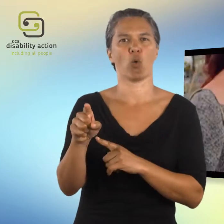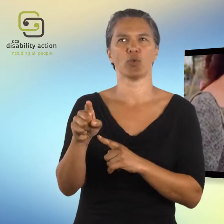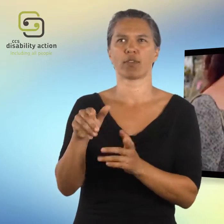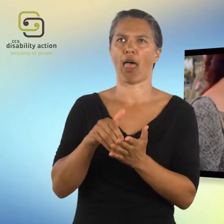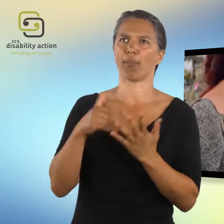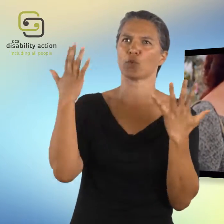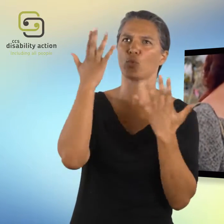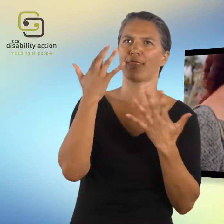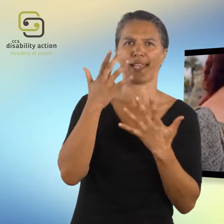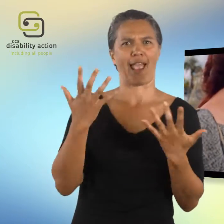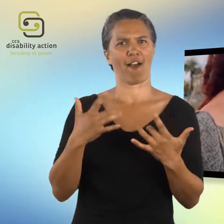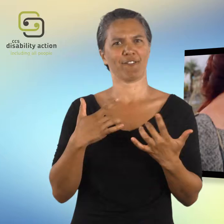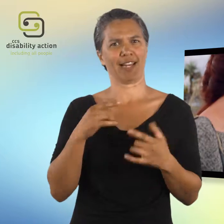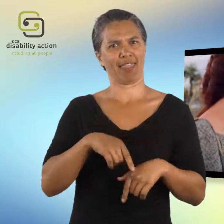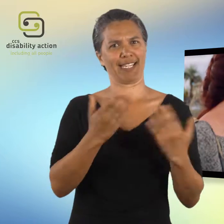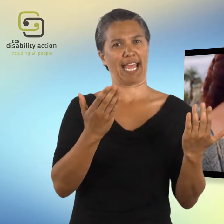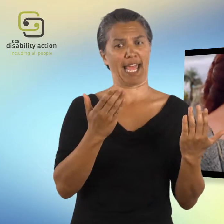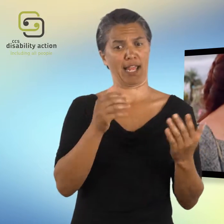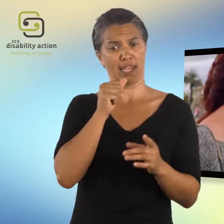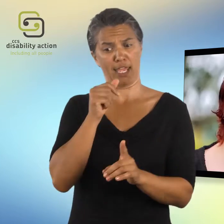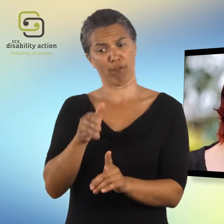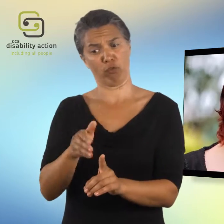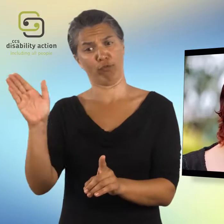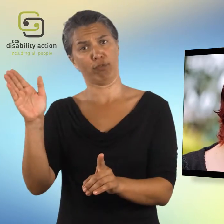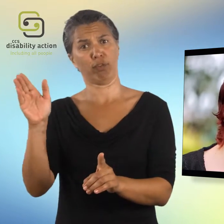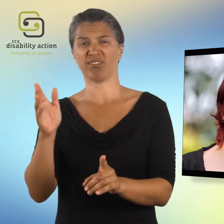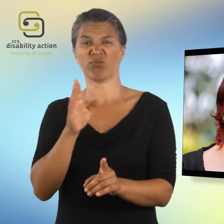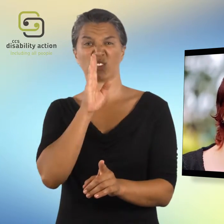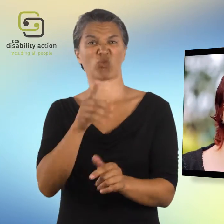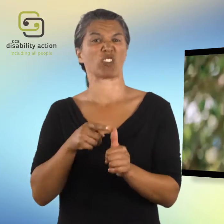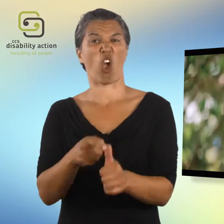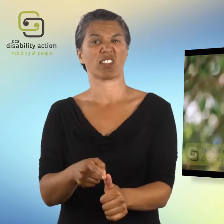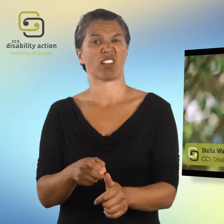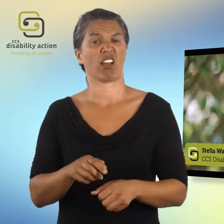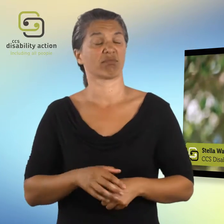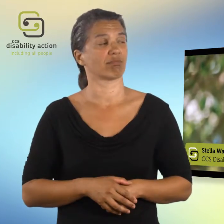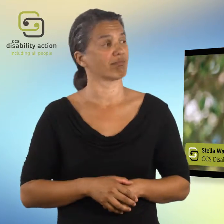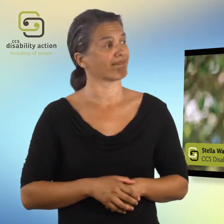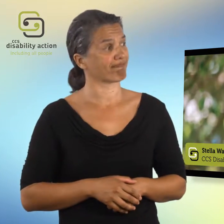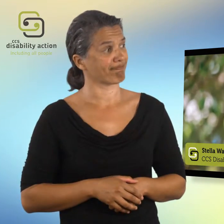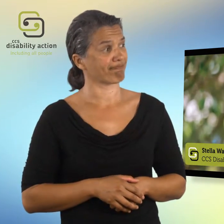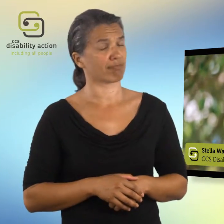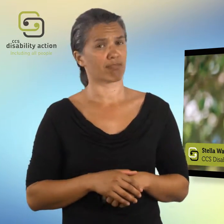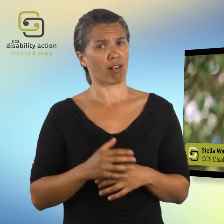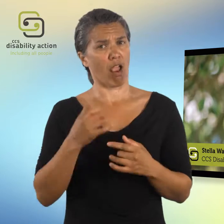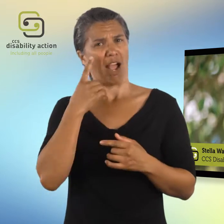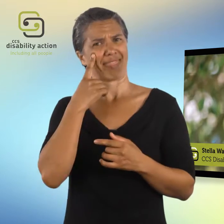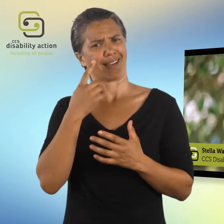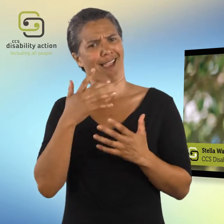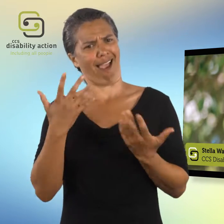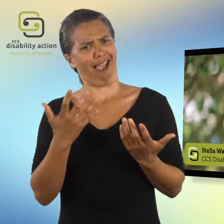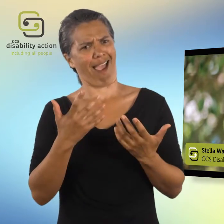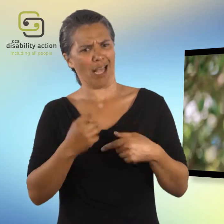about how I was actually feeling that day. If they didn't apply to me, then I could just simply not answer them. I think that how's it going as a